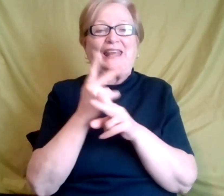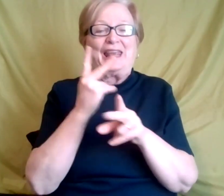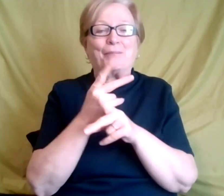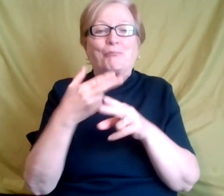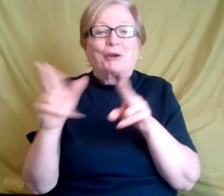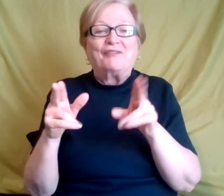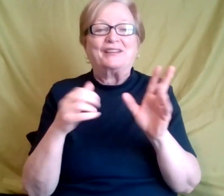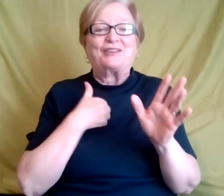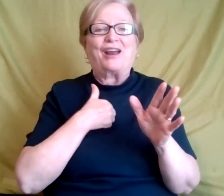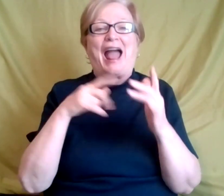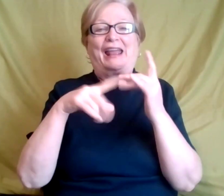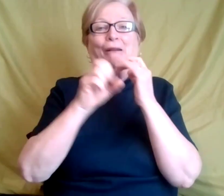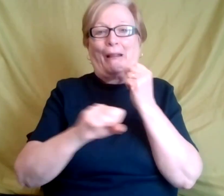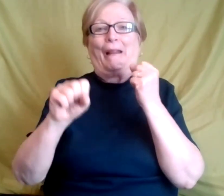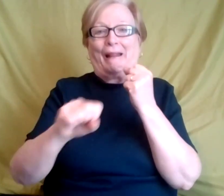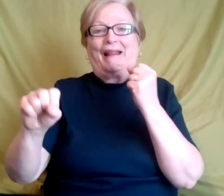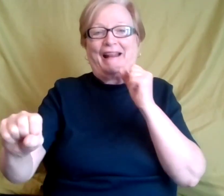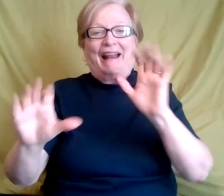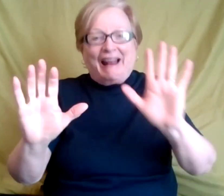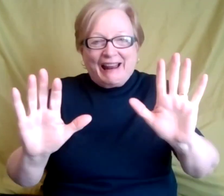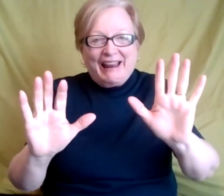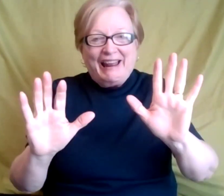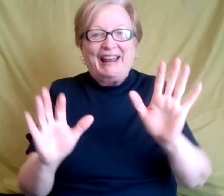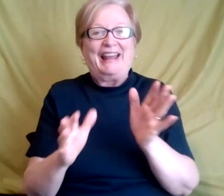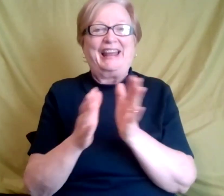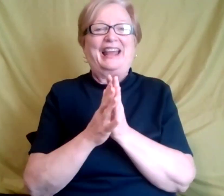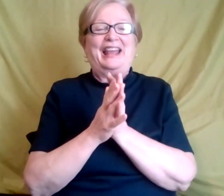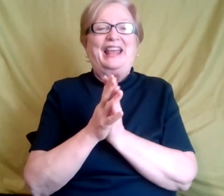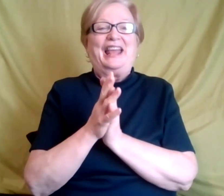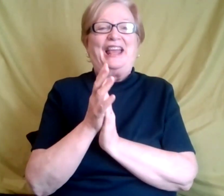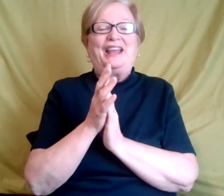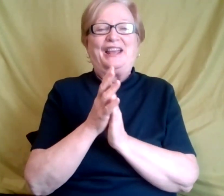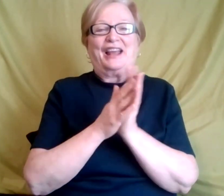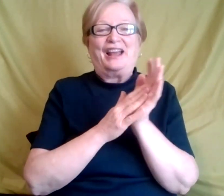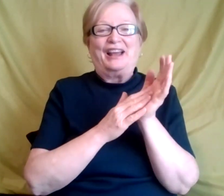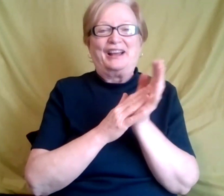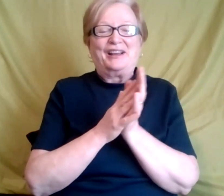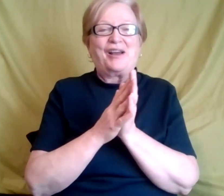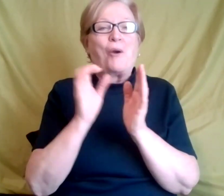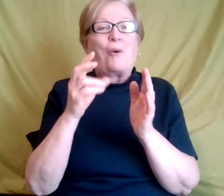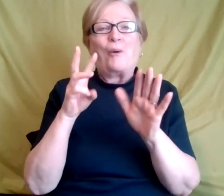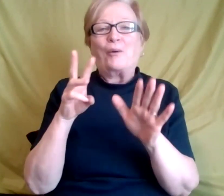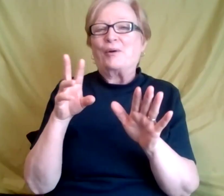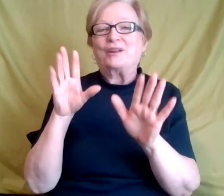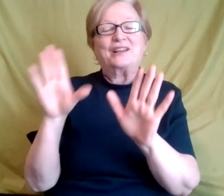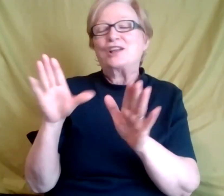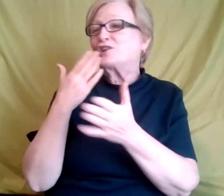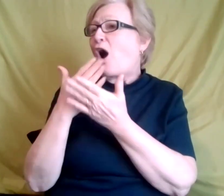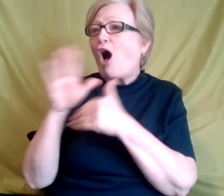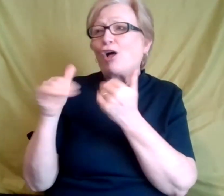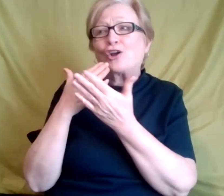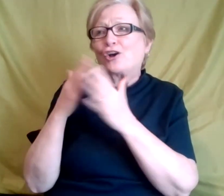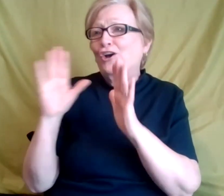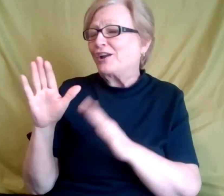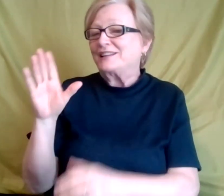I will go on and on and on. And you're going to have to try to ease your way and find your way into the conversation. No, no, no, no. No, it's good. And